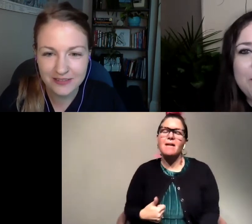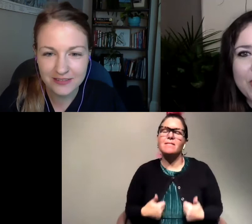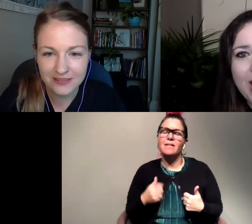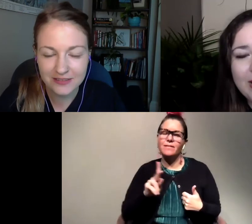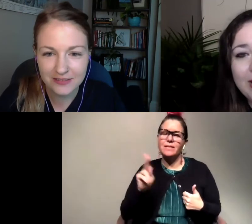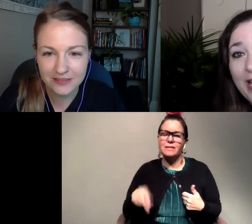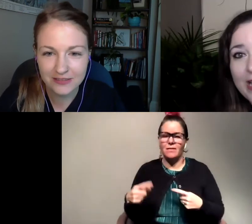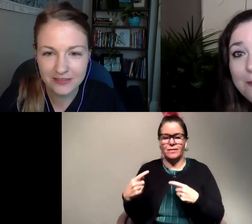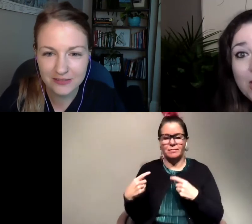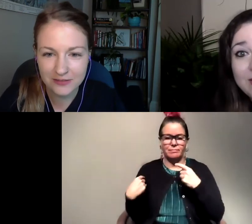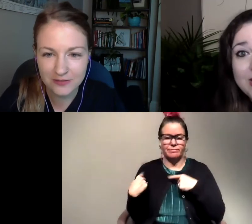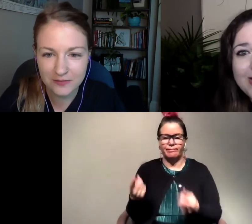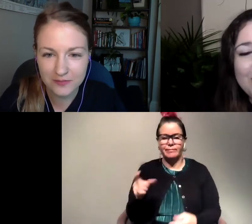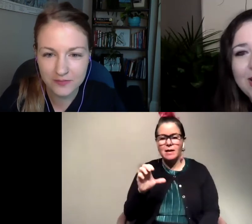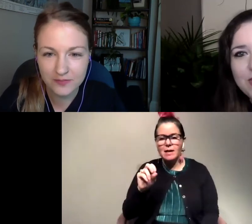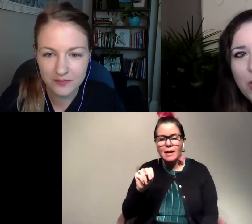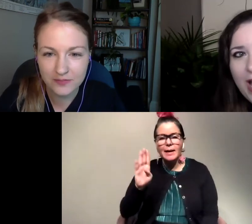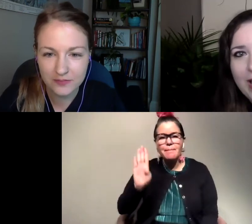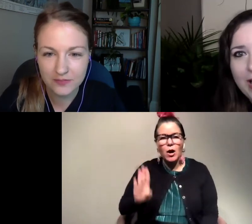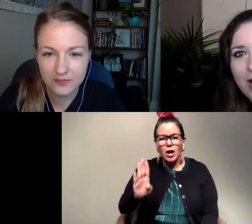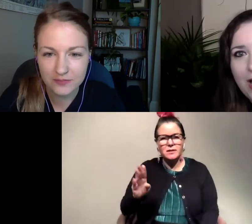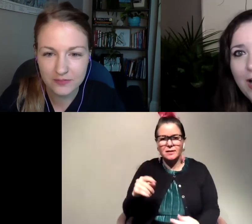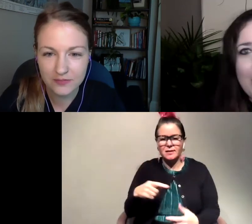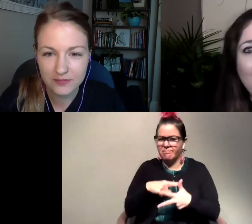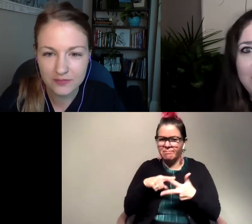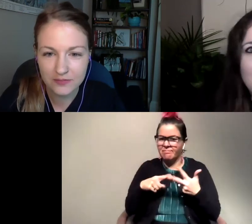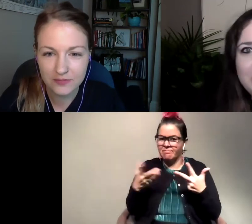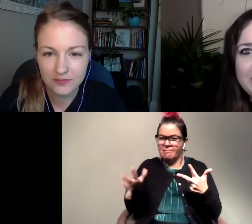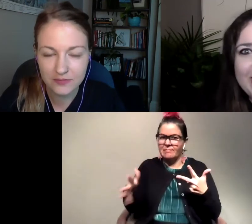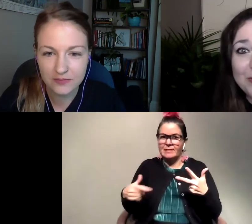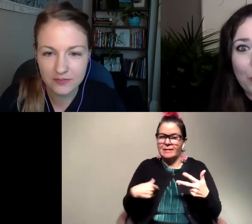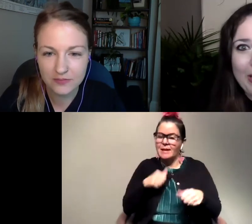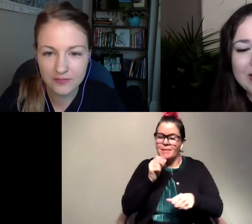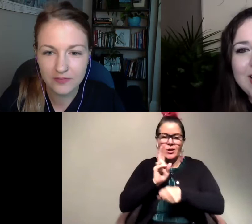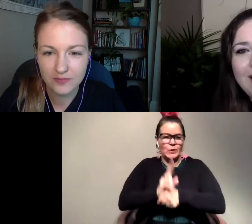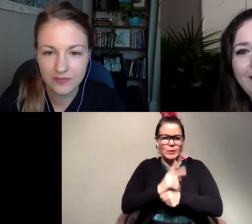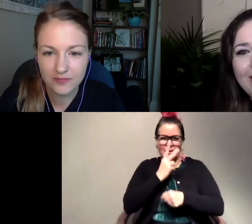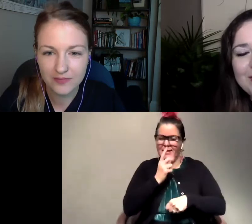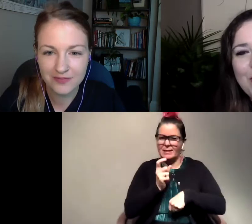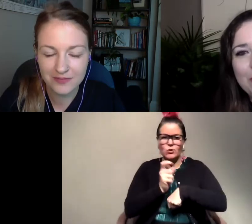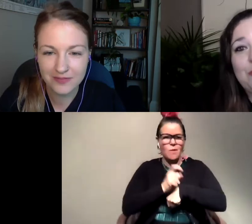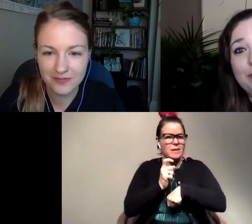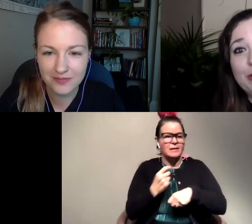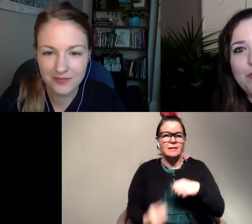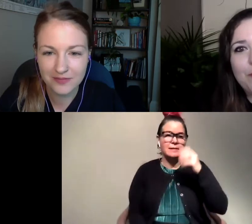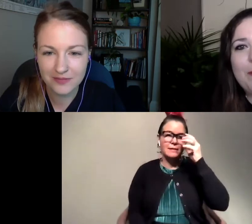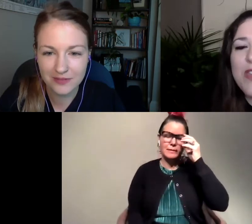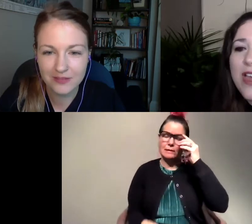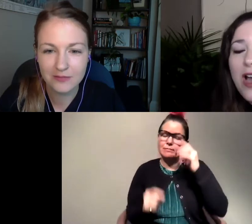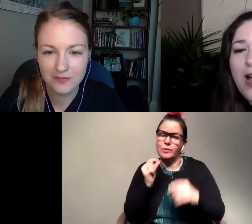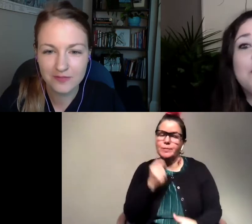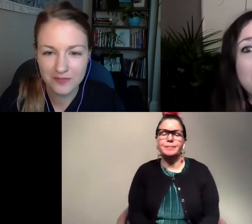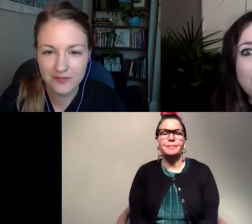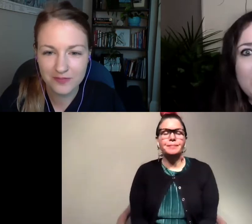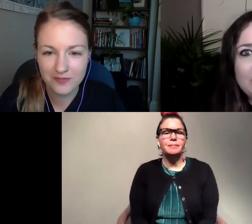and Connecticut and Boston in my life so I am not used to seeing scorpions so that was really really cool for me.